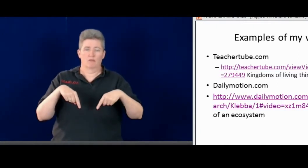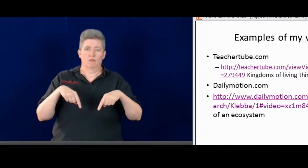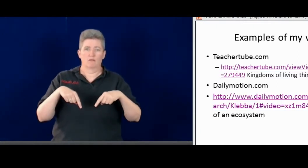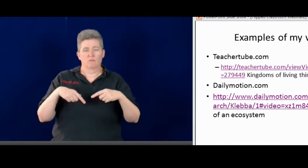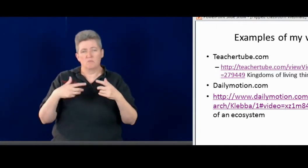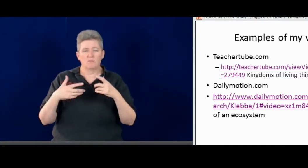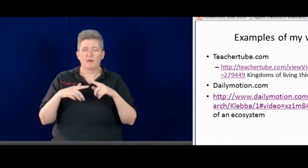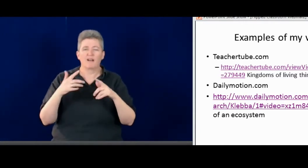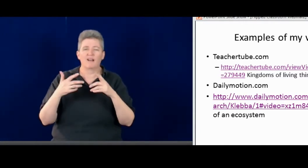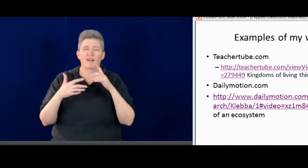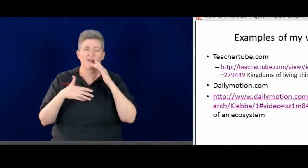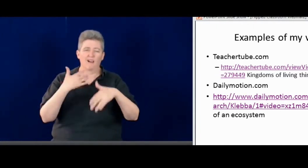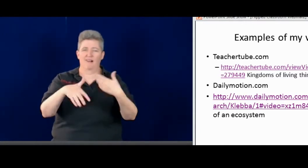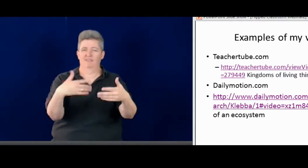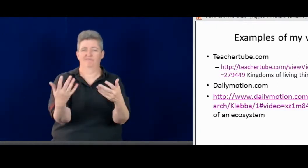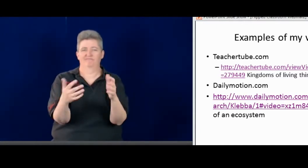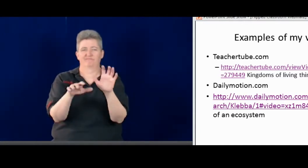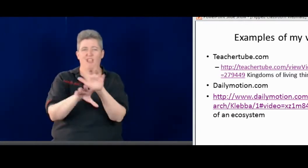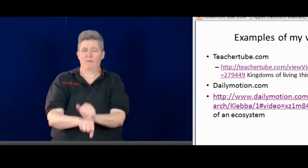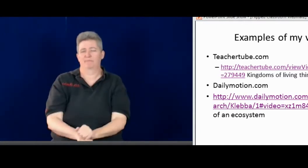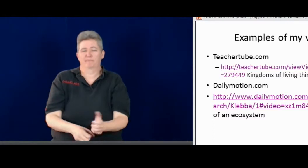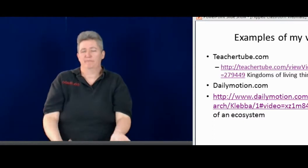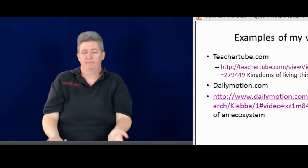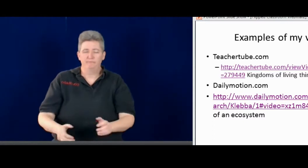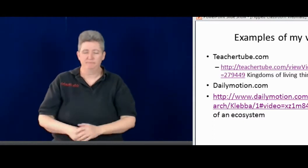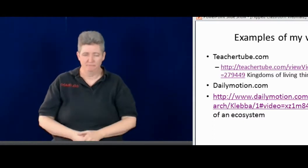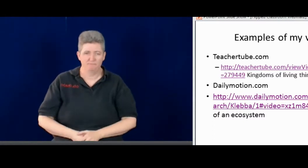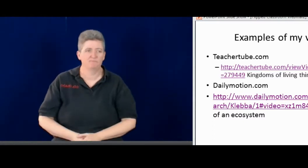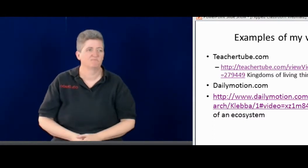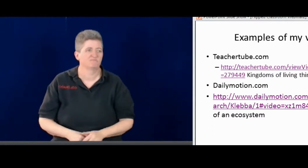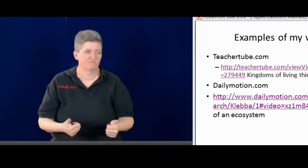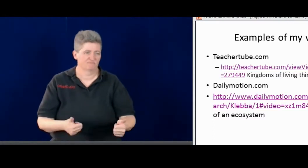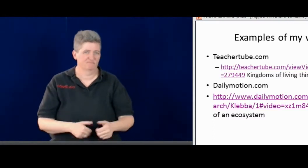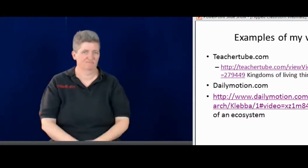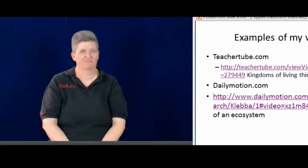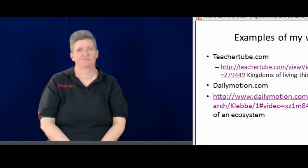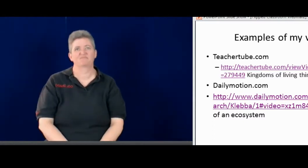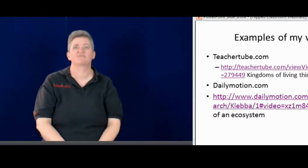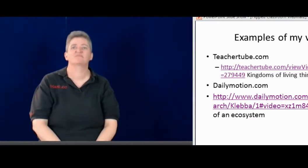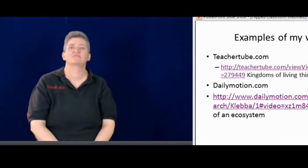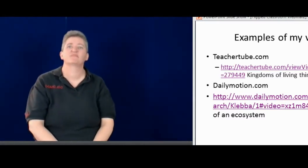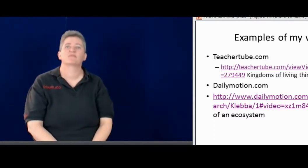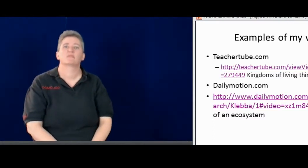At first I was really nervous. But as I went along, it just became a habit.